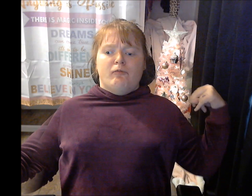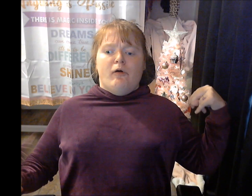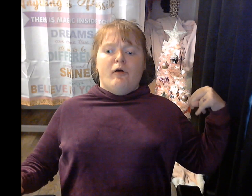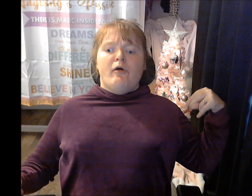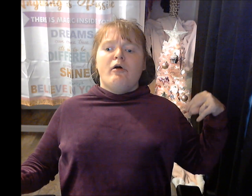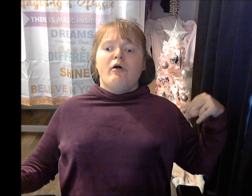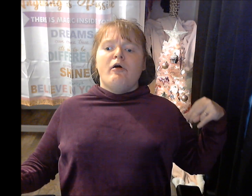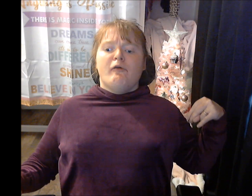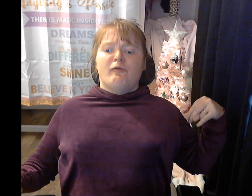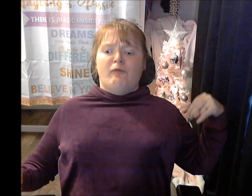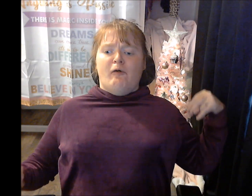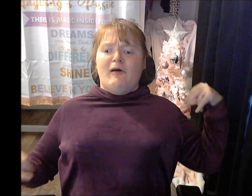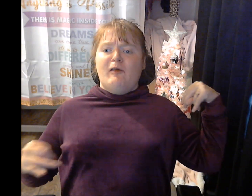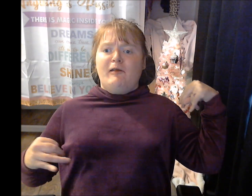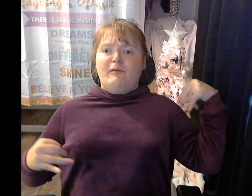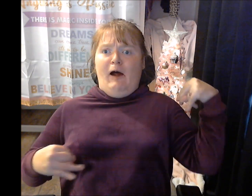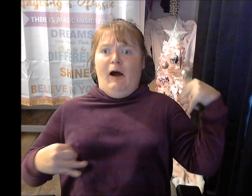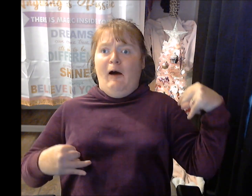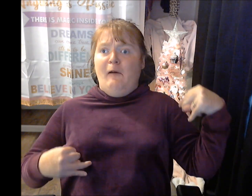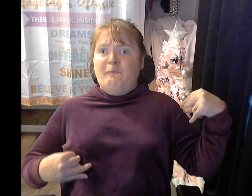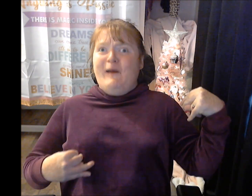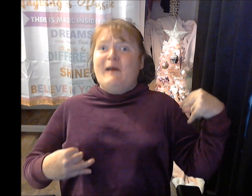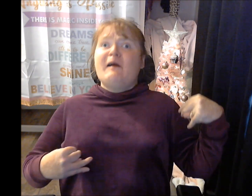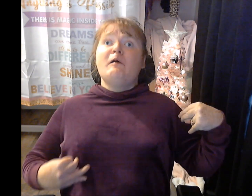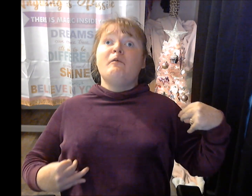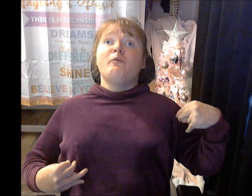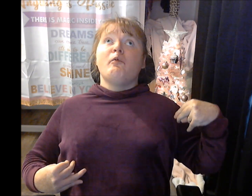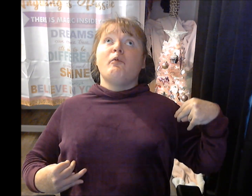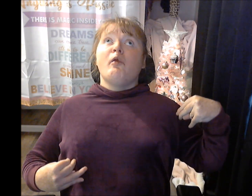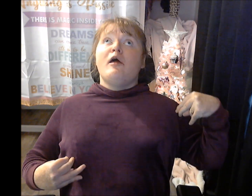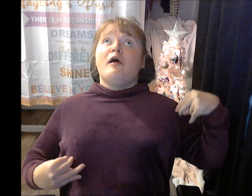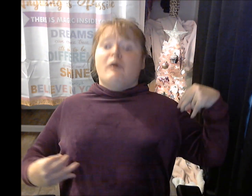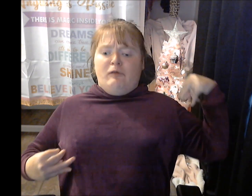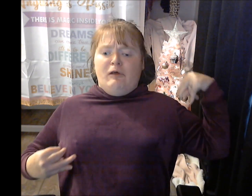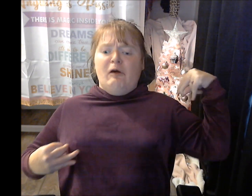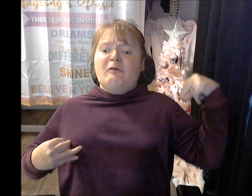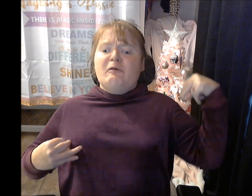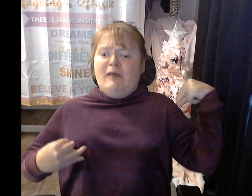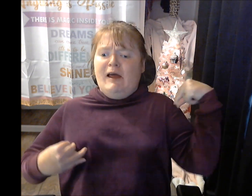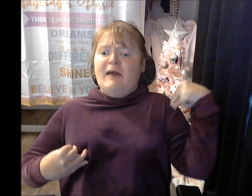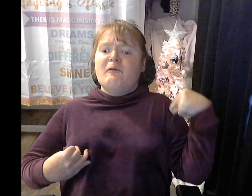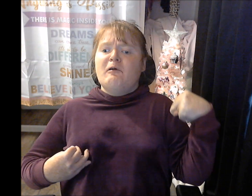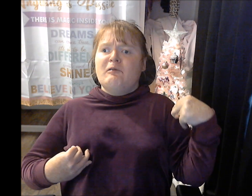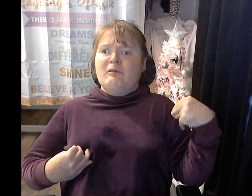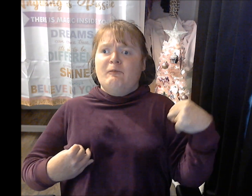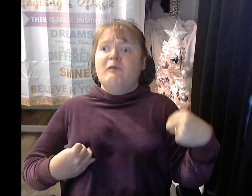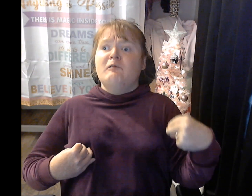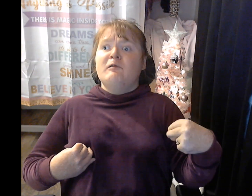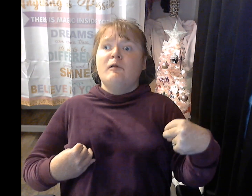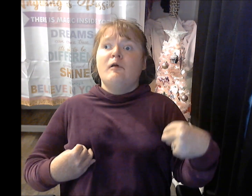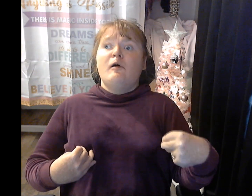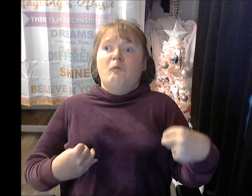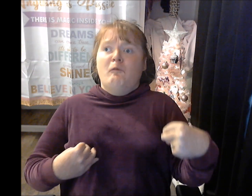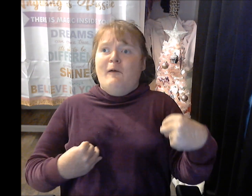For the topping, two tablespoons whipping